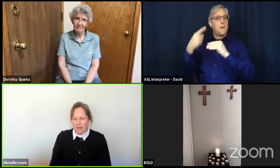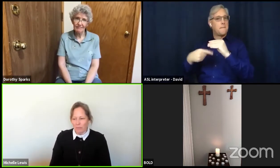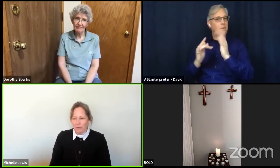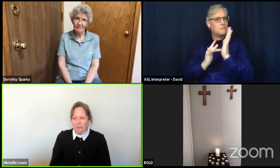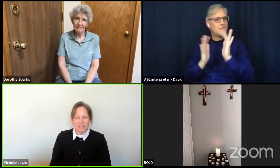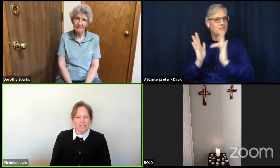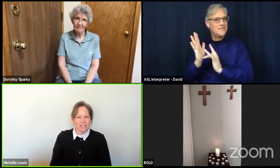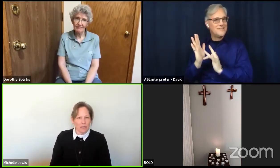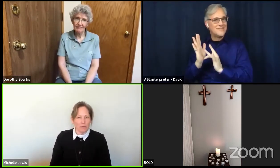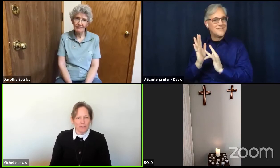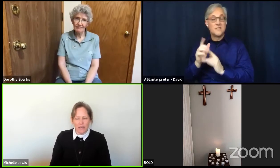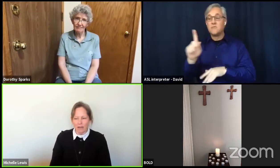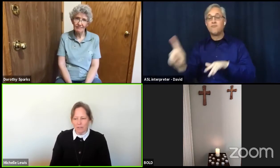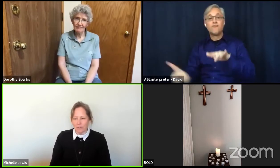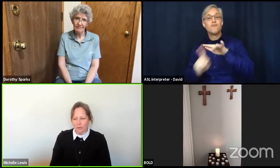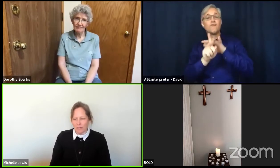with the disciples after the resurrection.